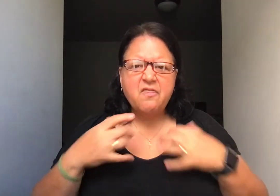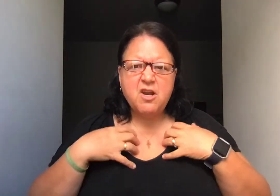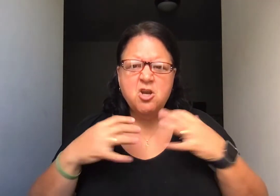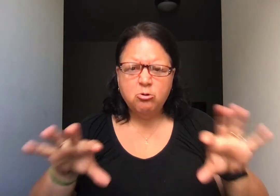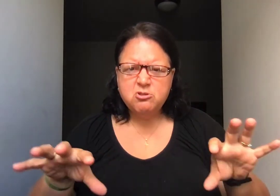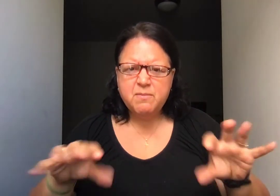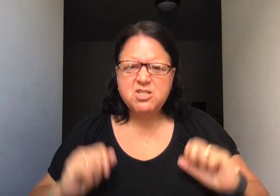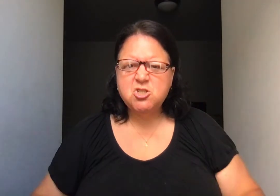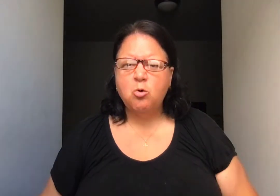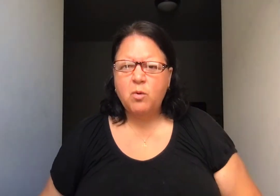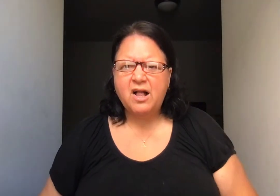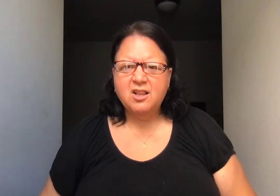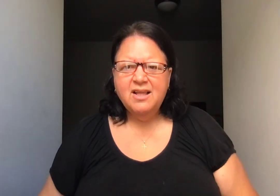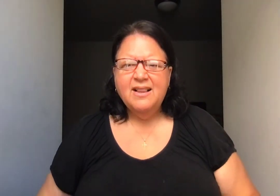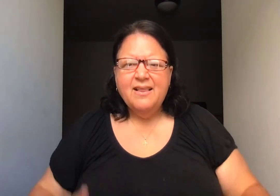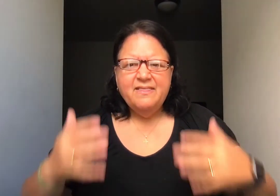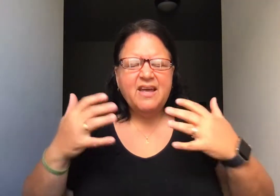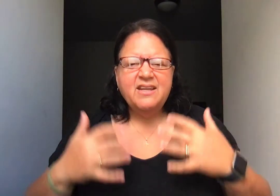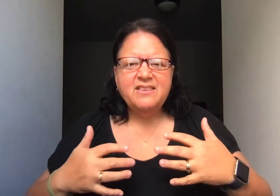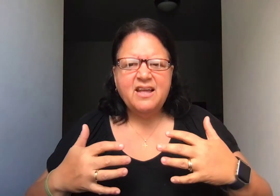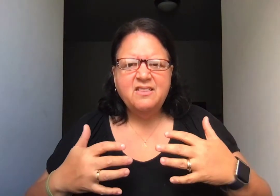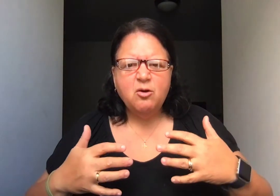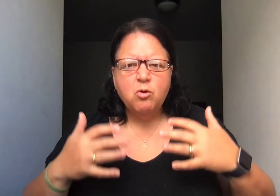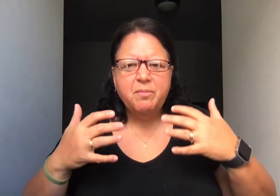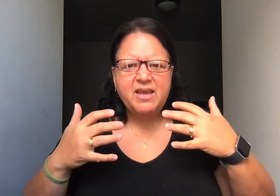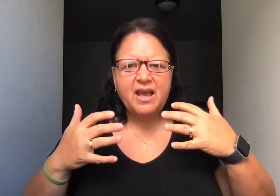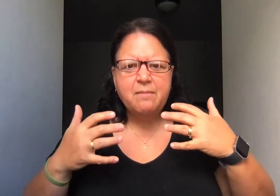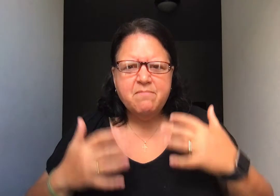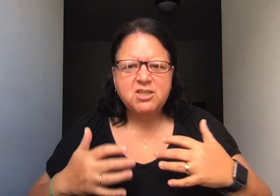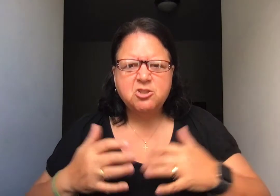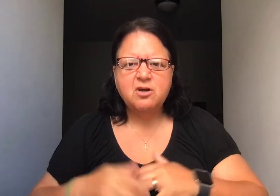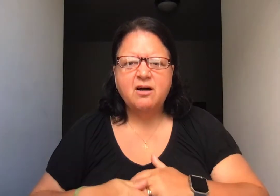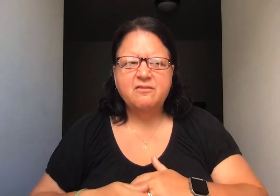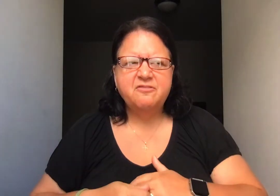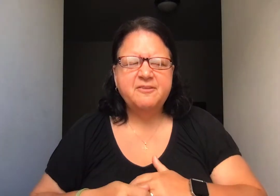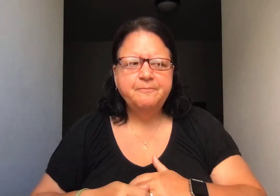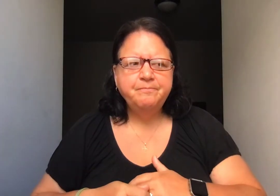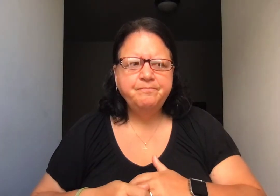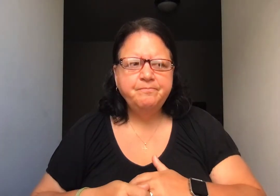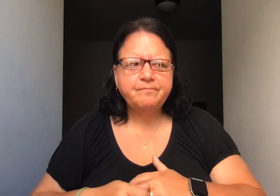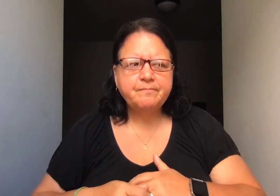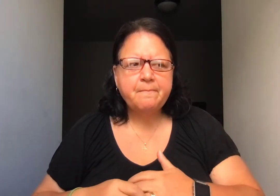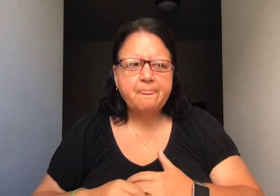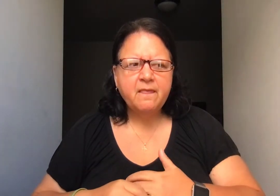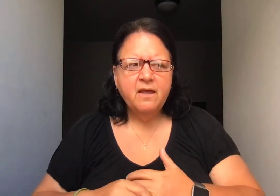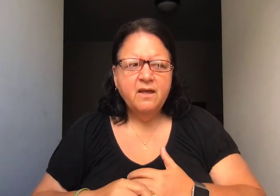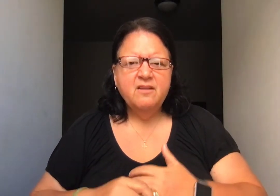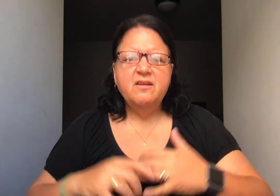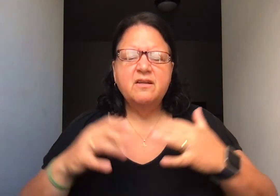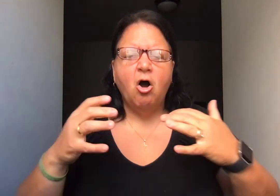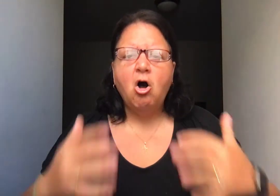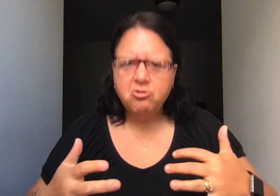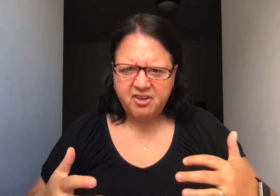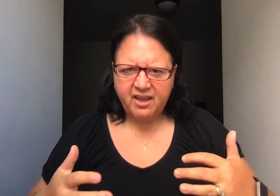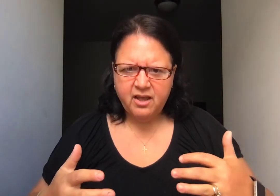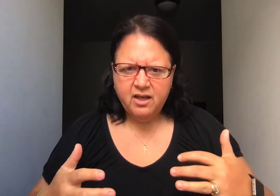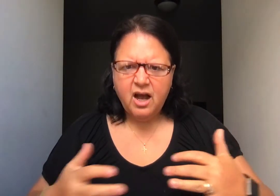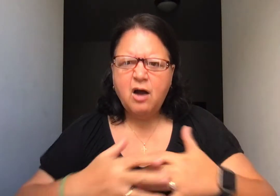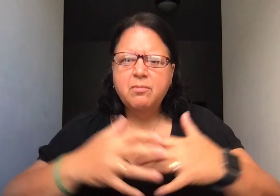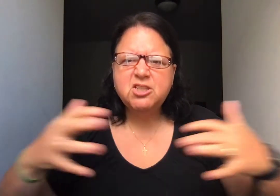that knows me so well, then there will be a measure of halting how much